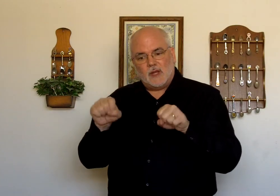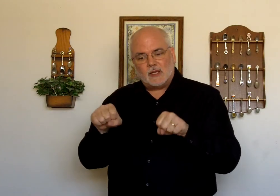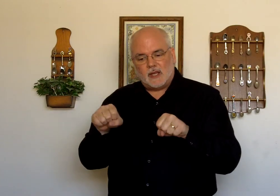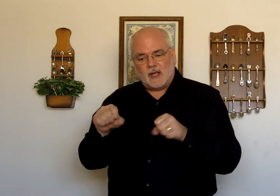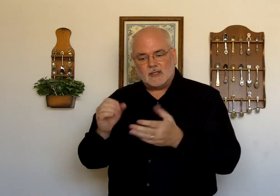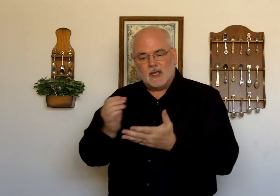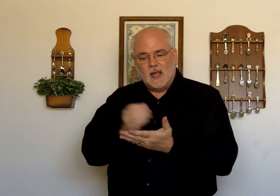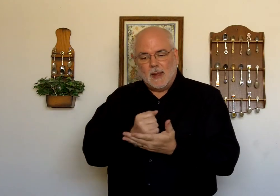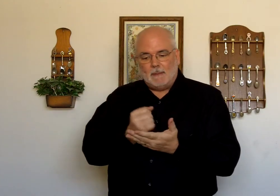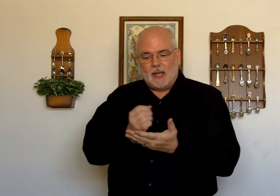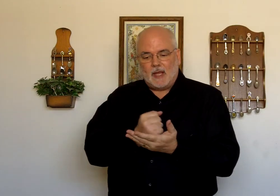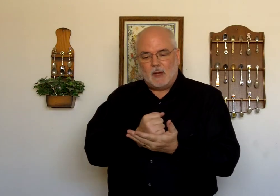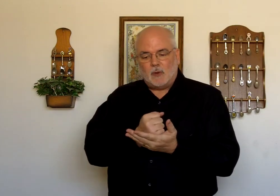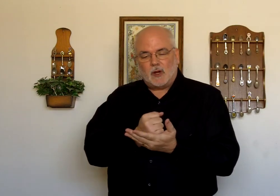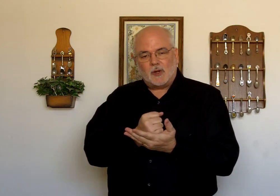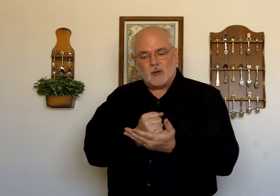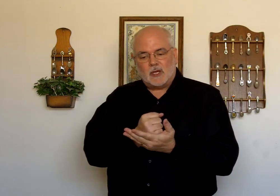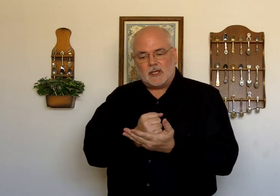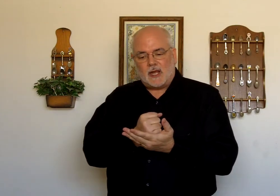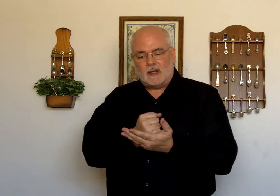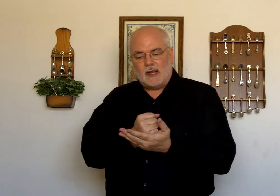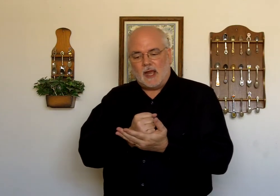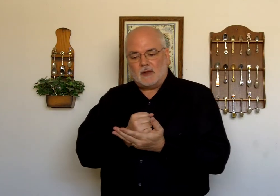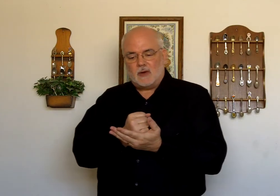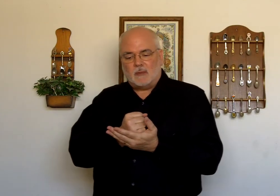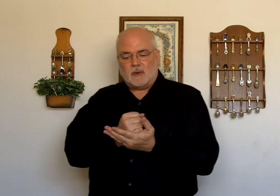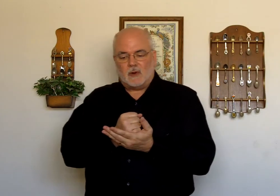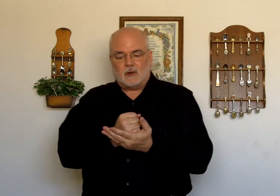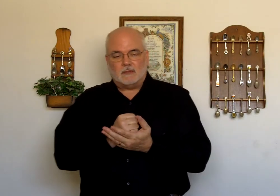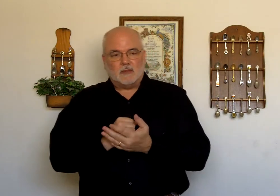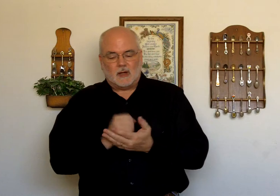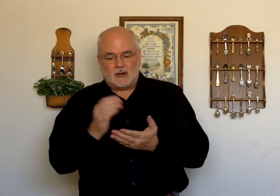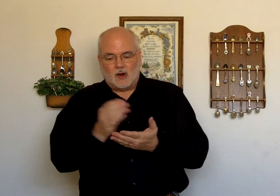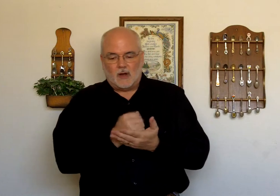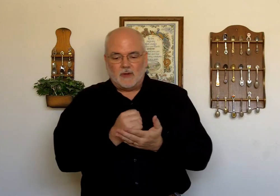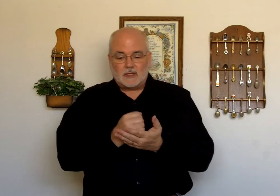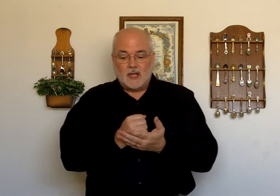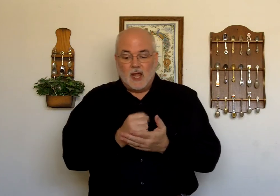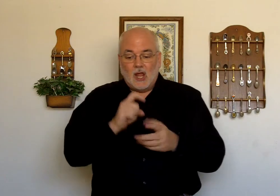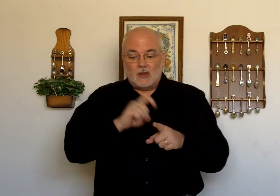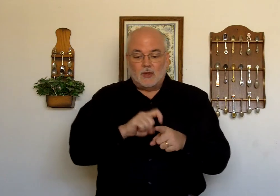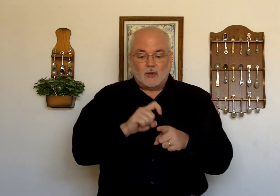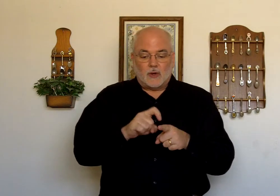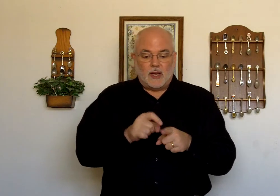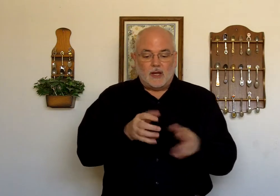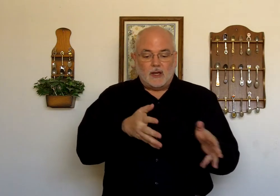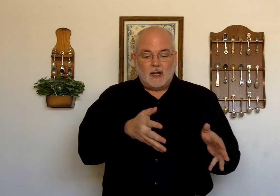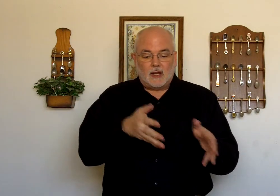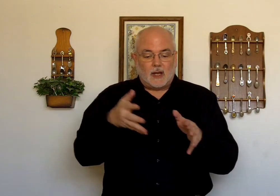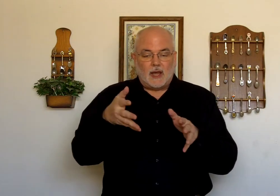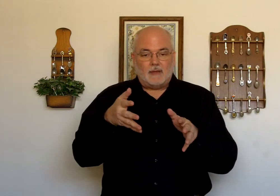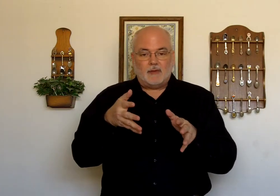yes hands. Pick up. already talked about that. Gather up. Or. Harvest. The grain. Left.